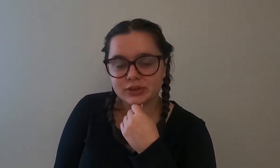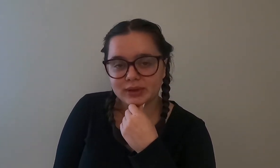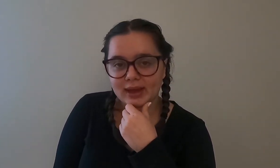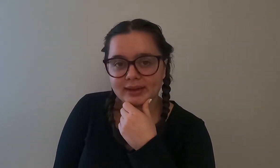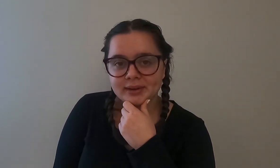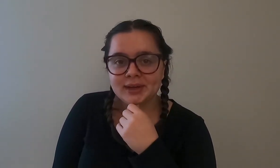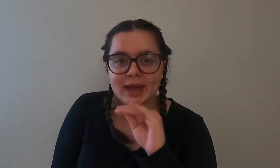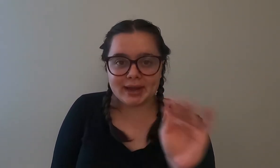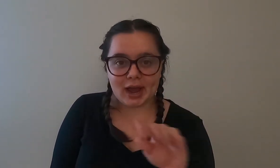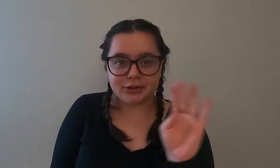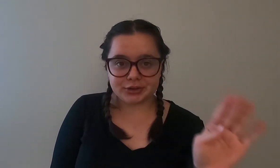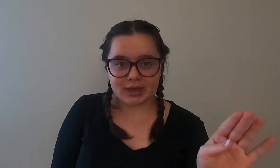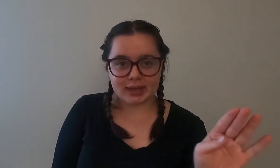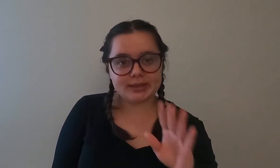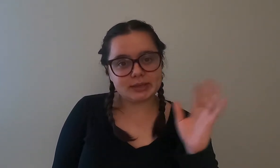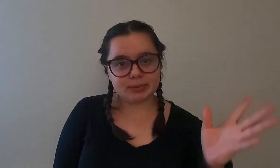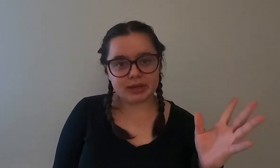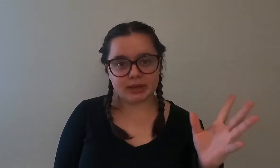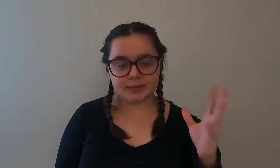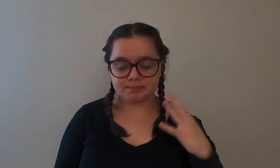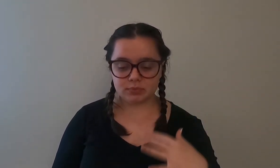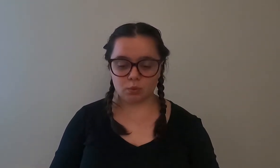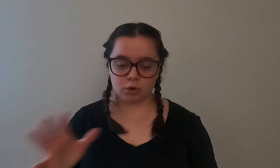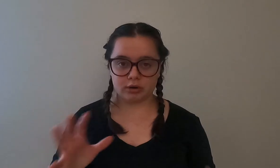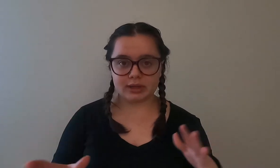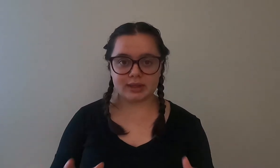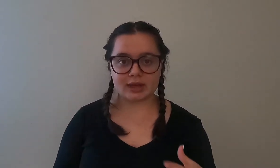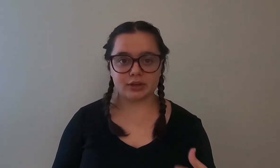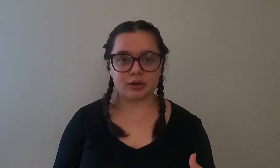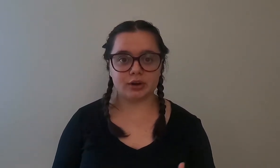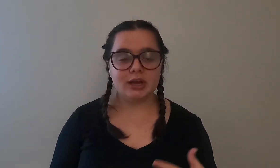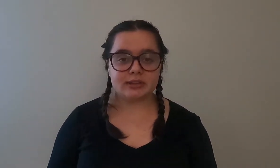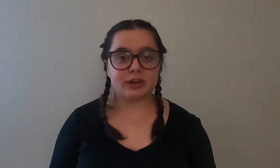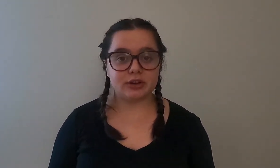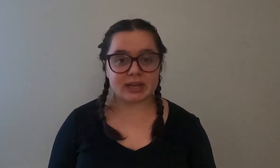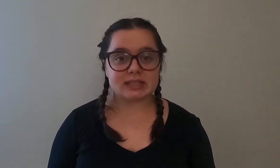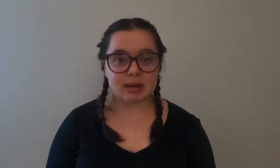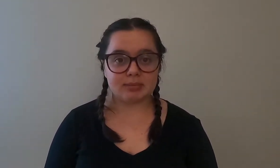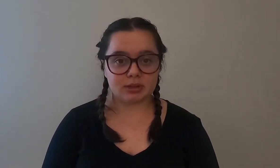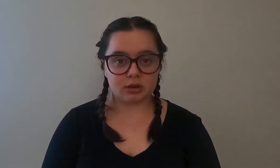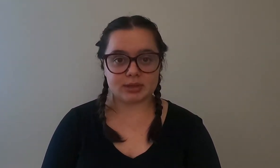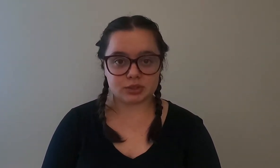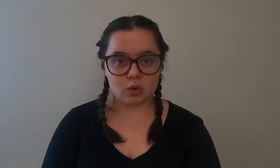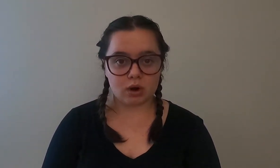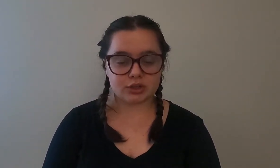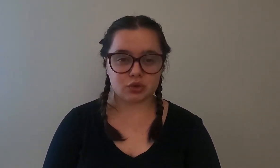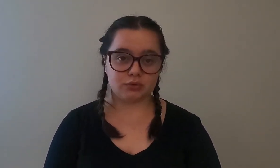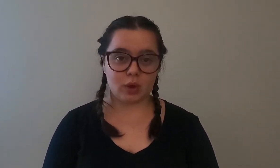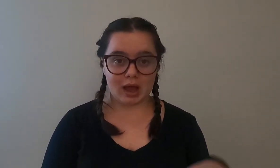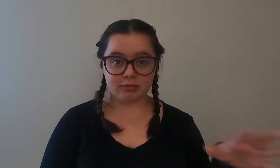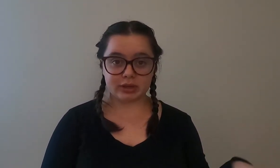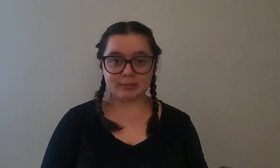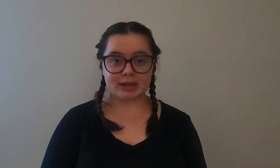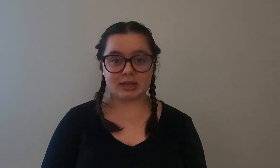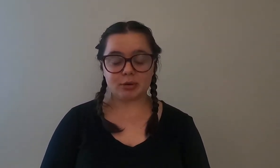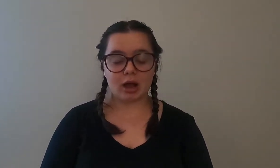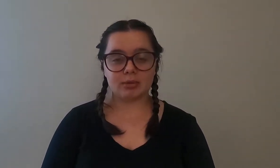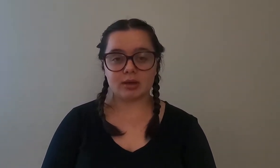that you get and how you're kicking to be a worry that your that your knees might be a little bit sore so if you have really bad knee problems